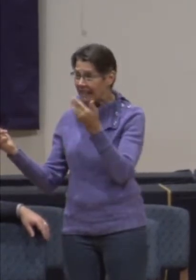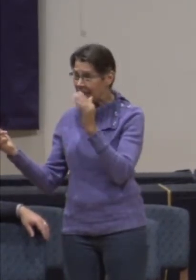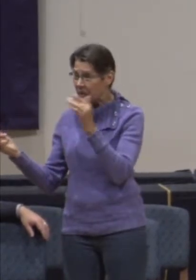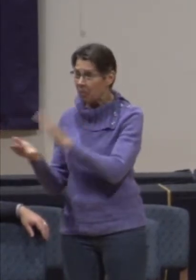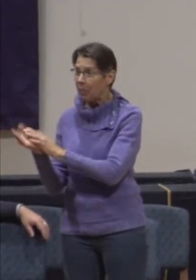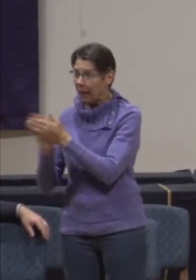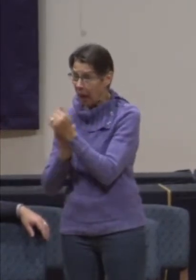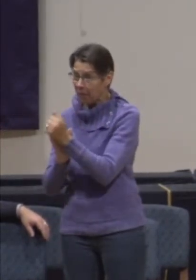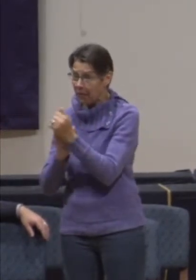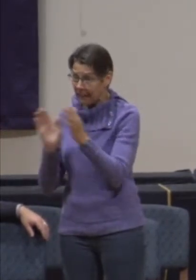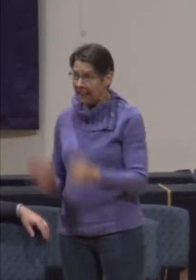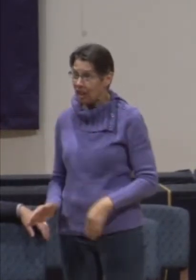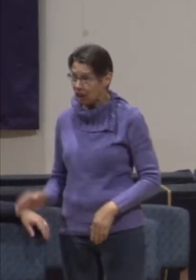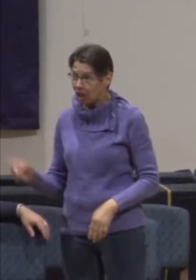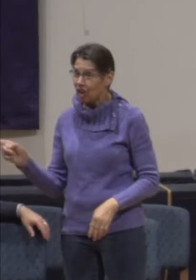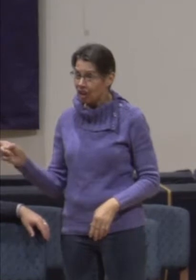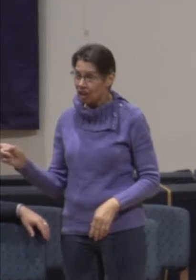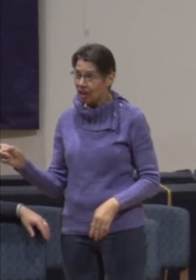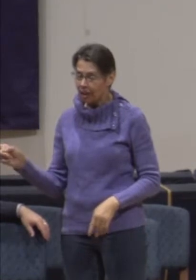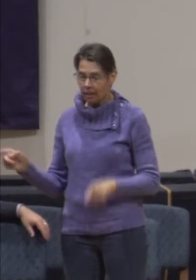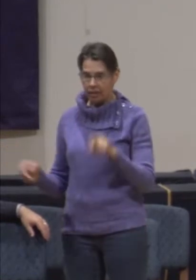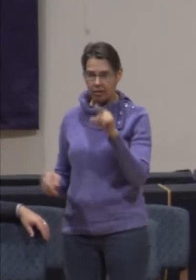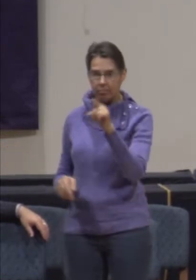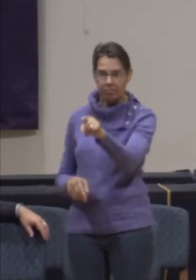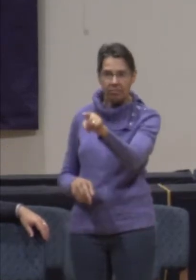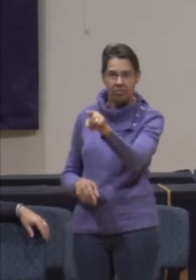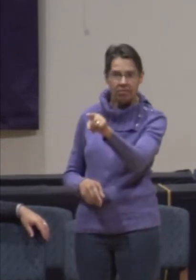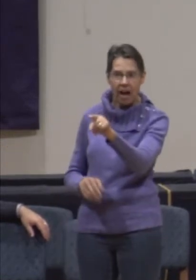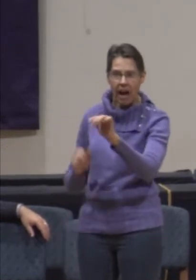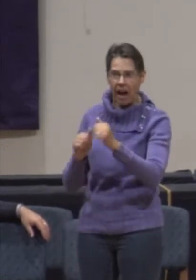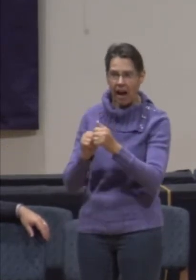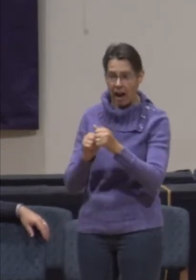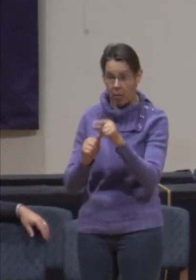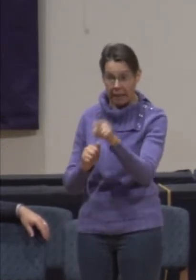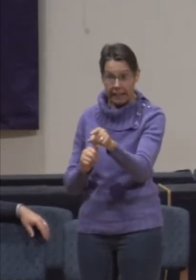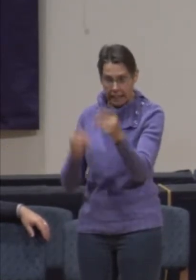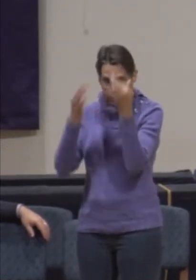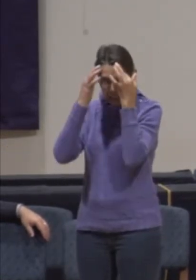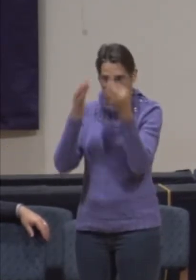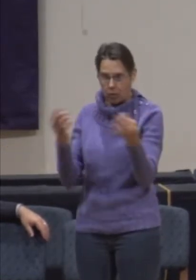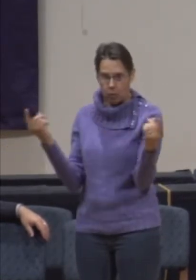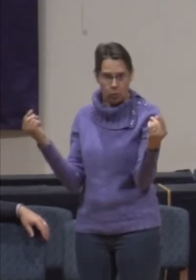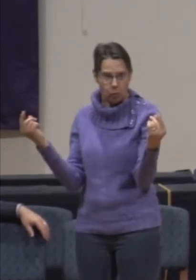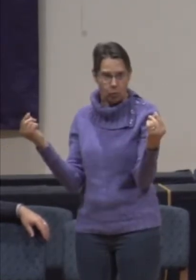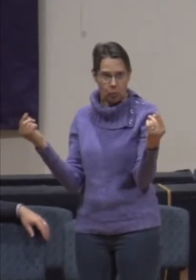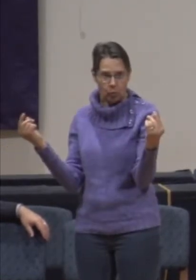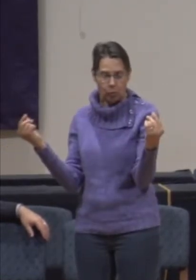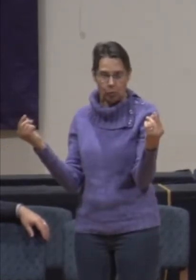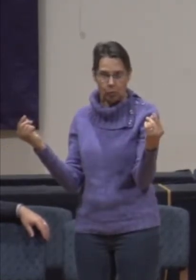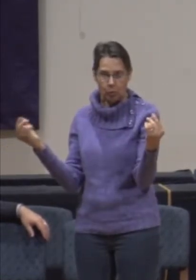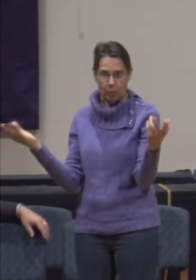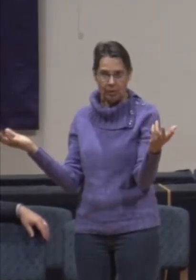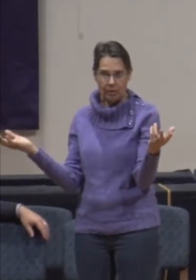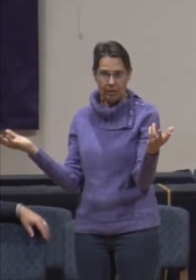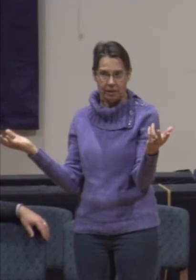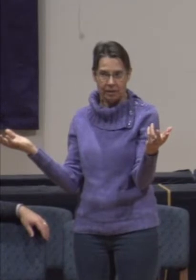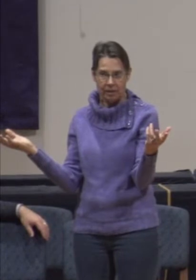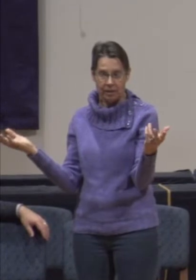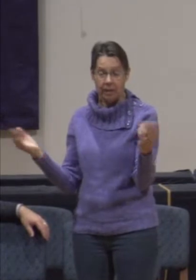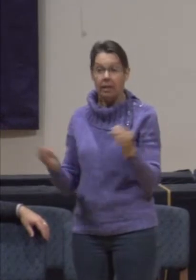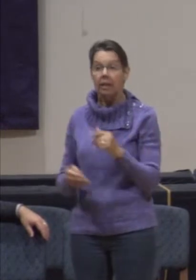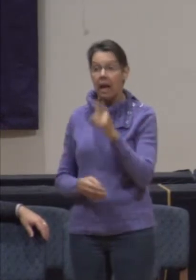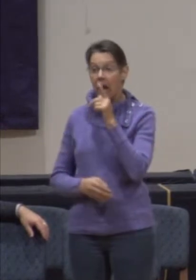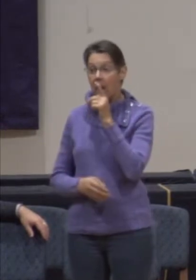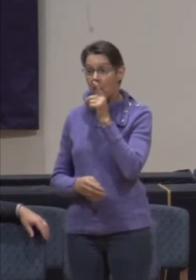How will he decide what God wants him to do? The named leaders, the defined leaders